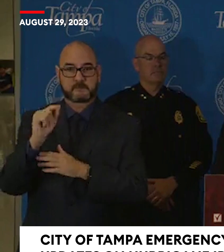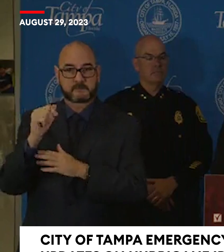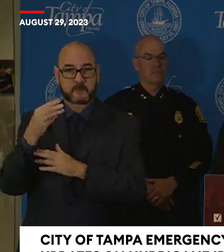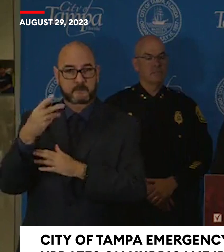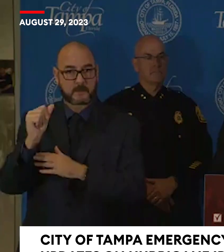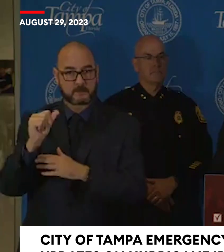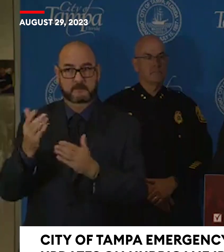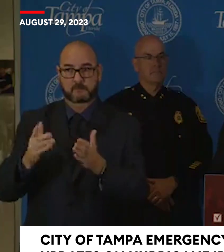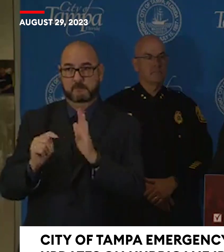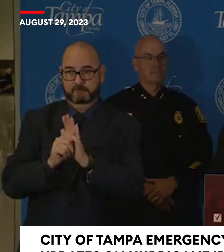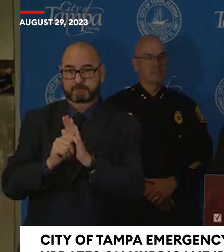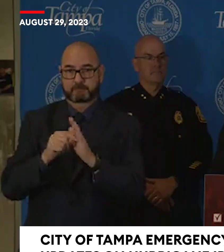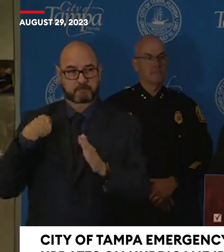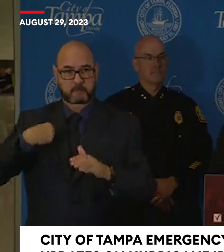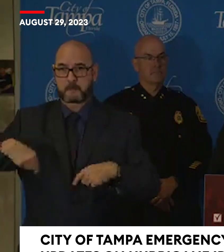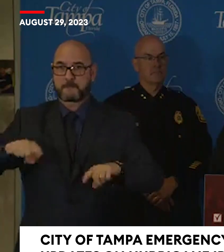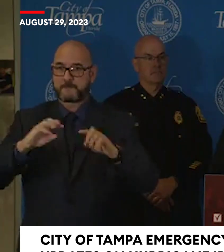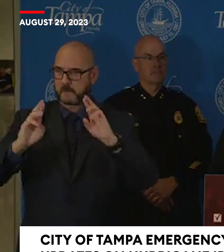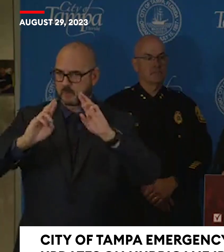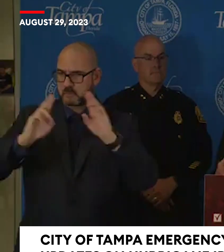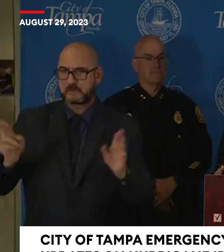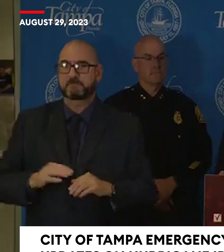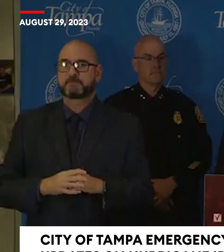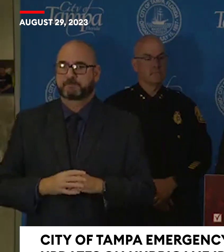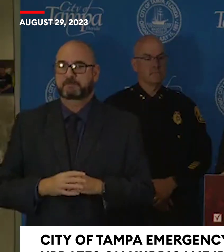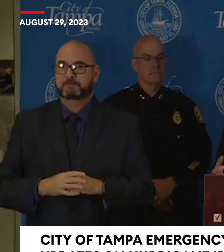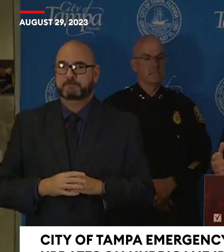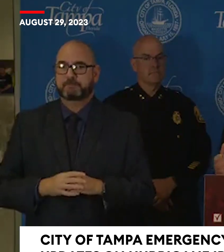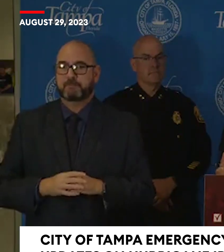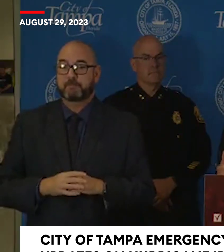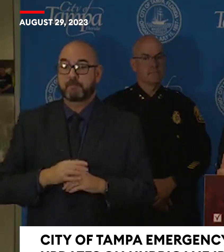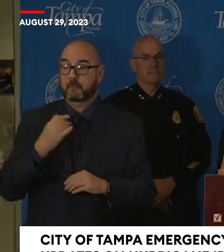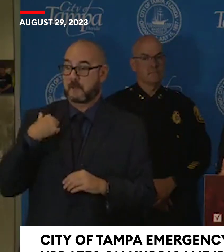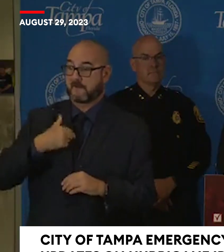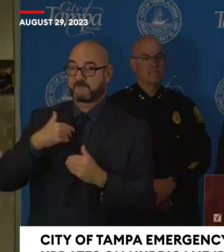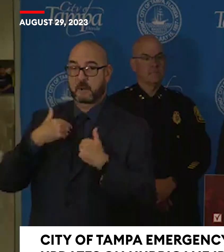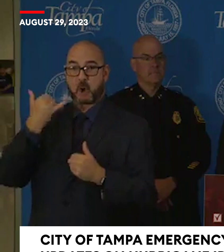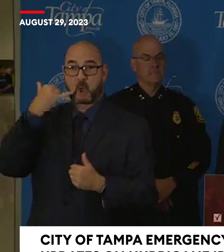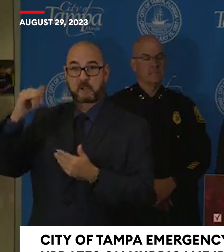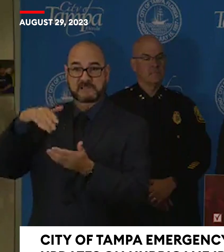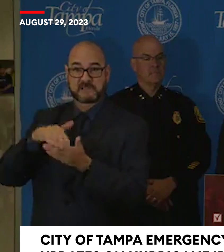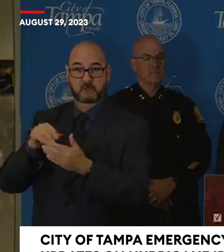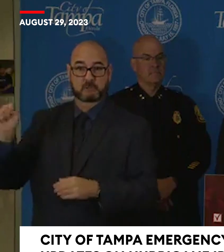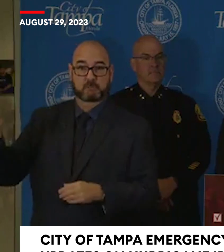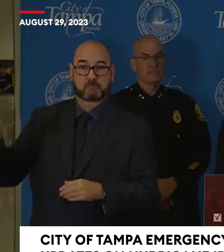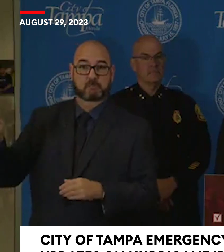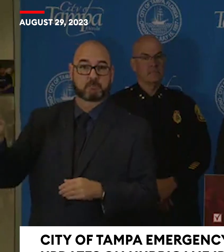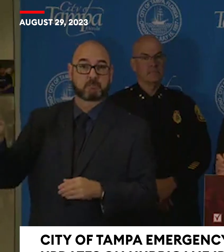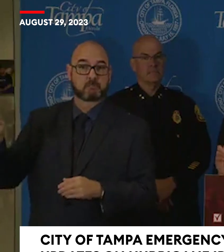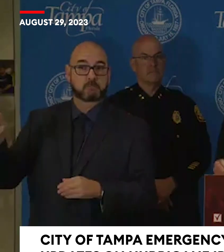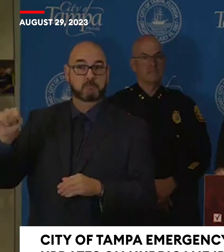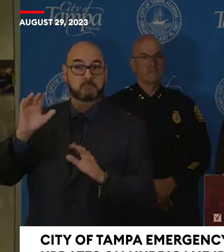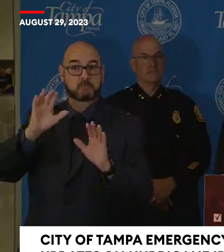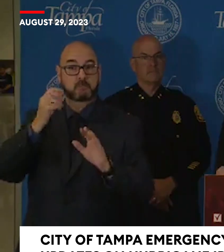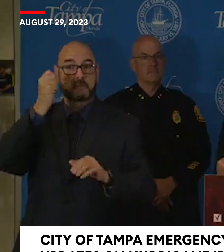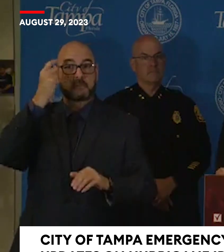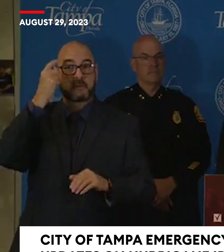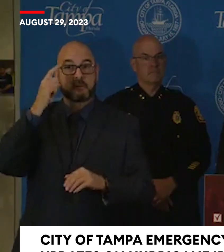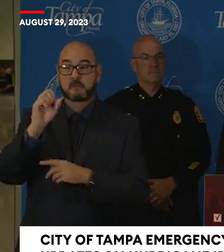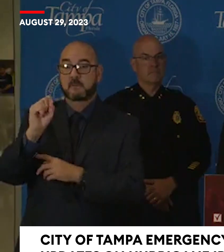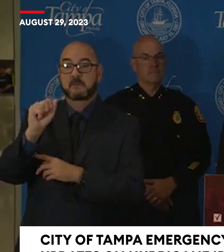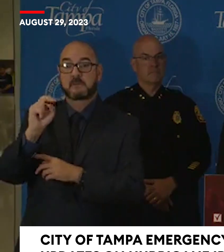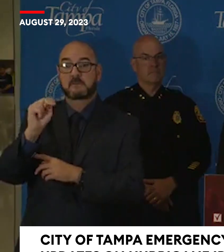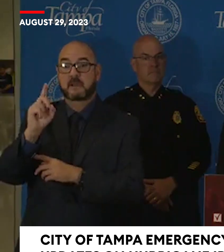from our call centers answering everyone's calls. We have closed down the sandbag locations